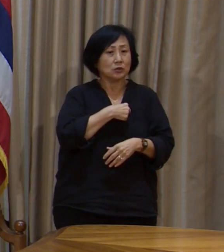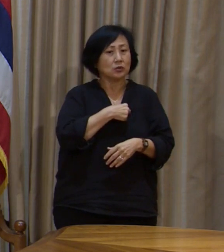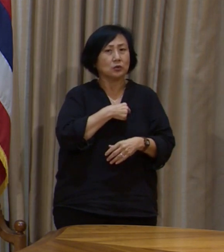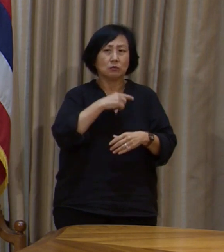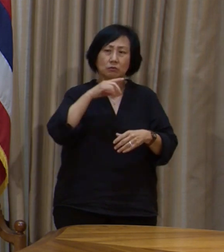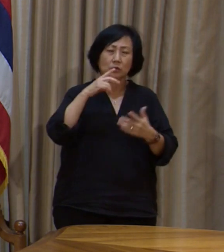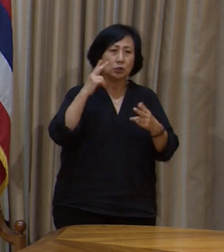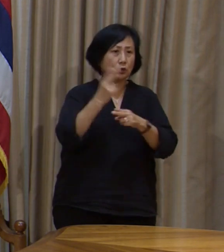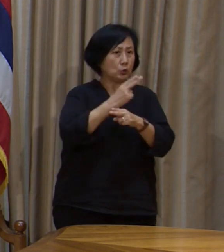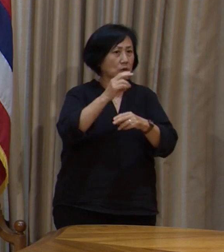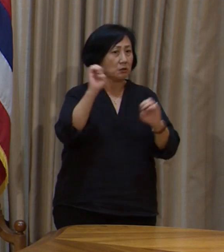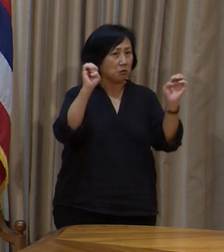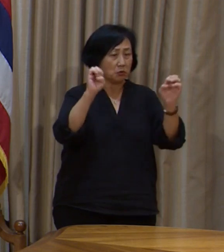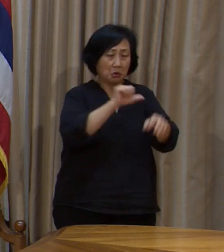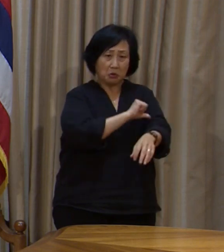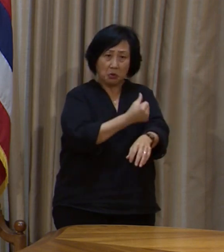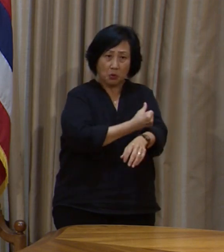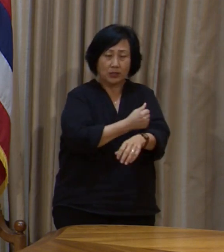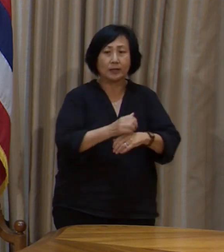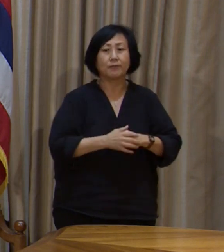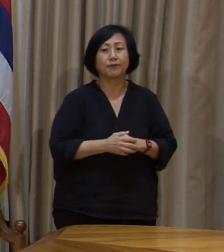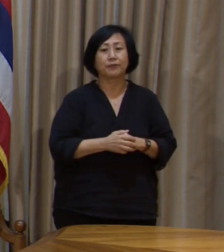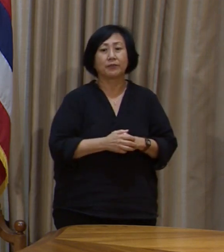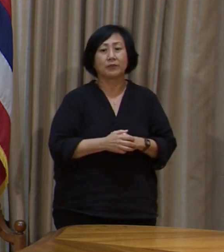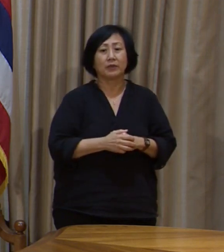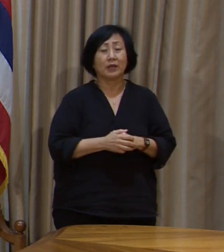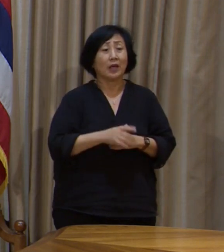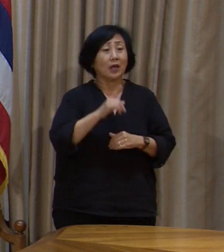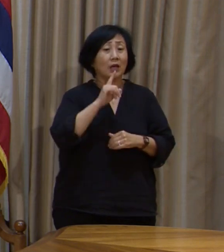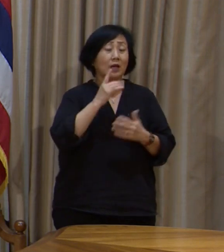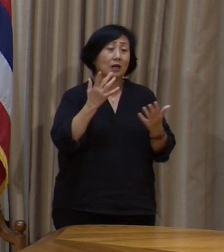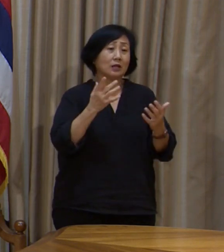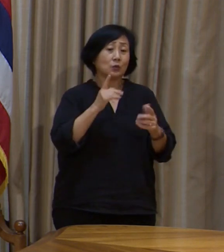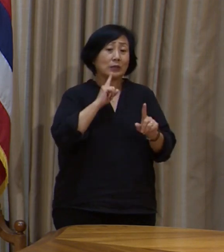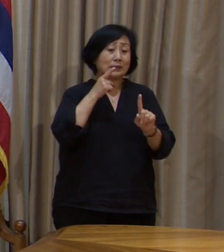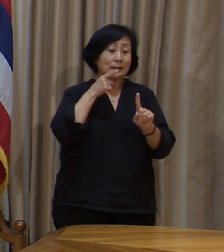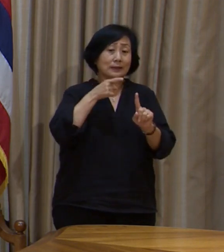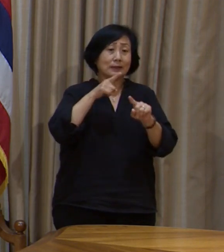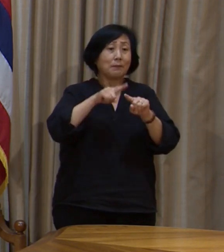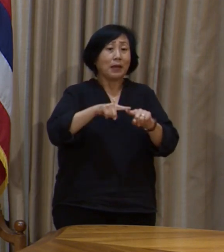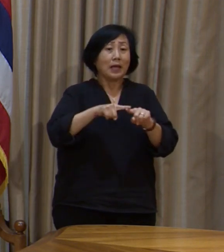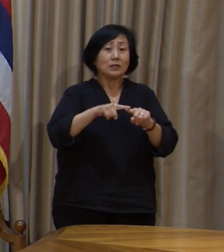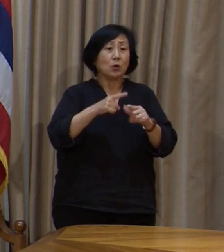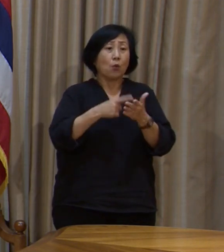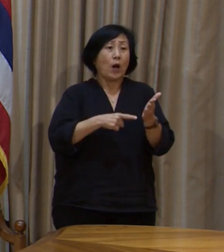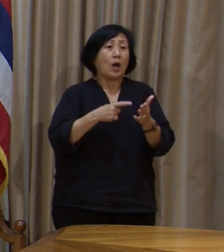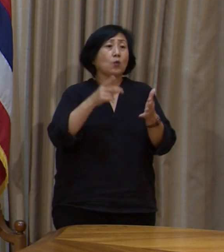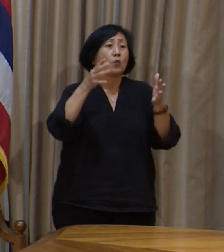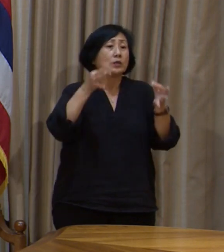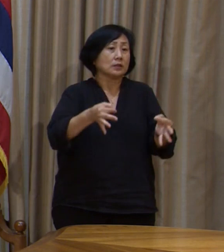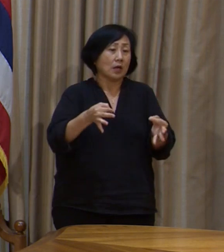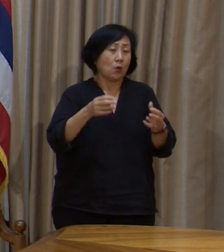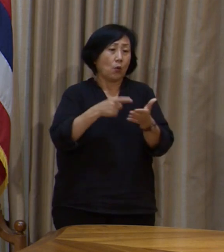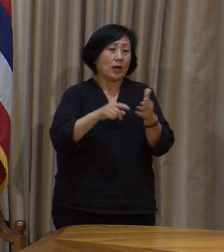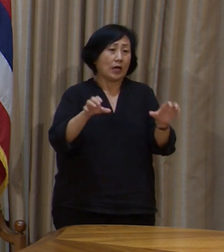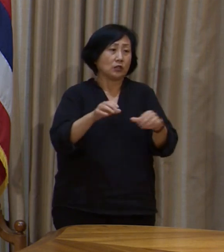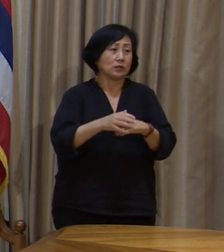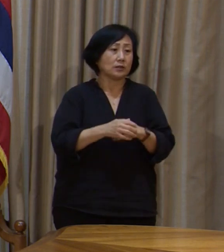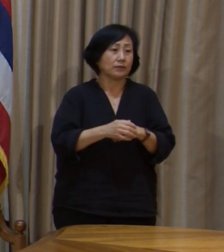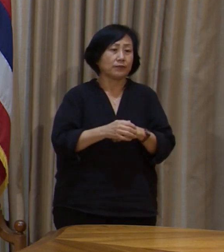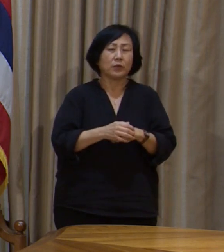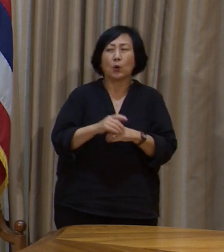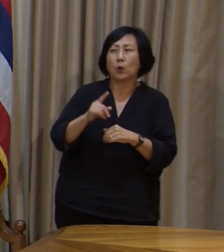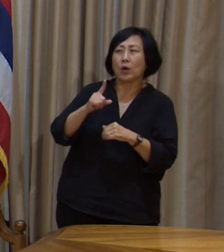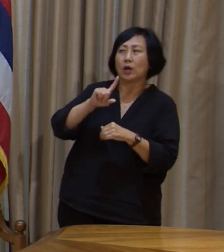emergency authority. And it really just depends on the specific actions taken. Really